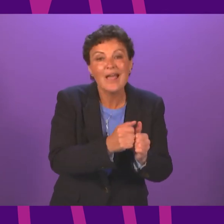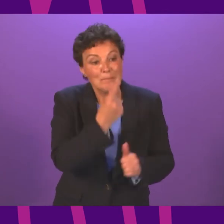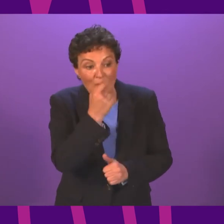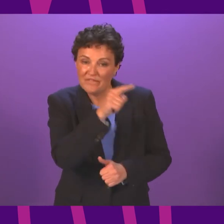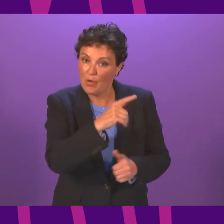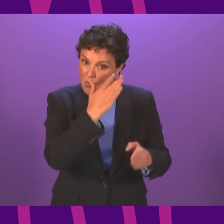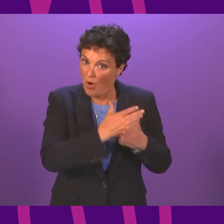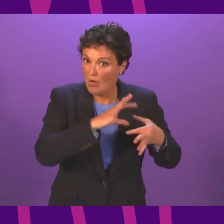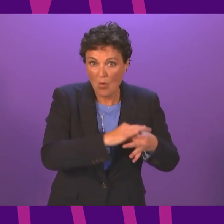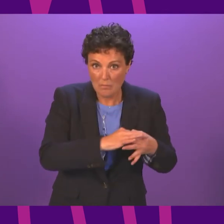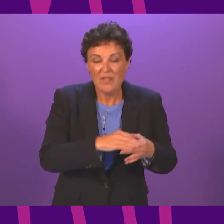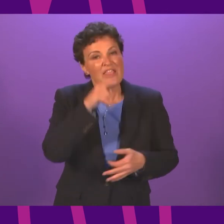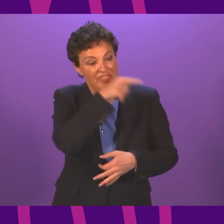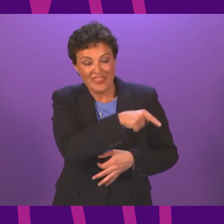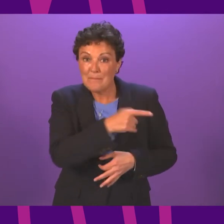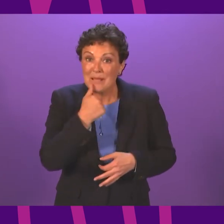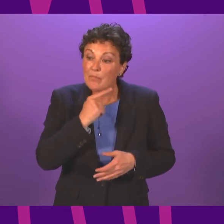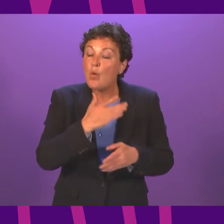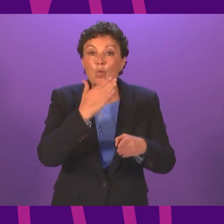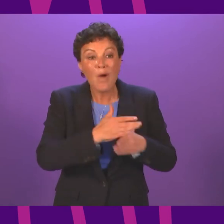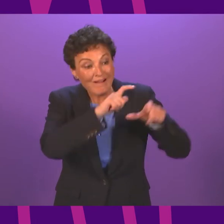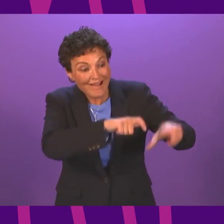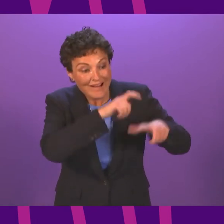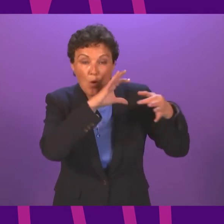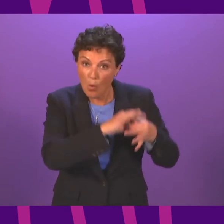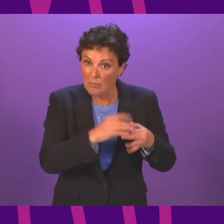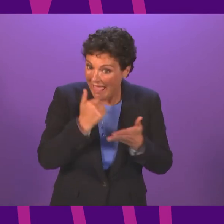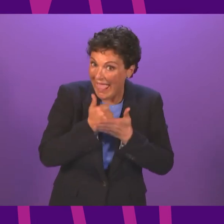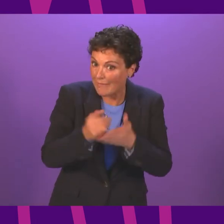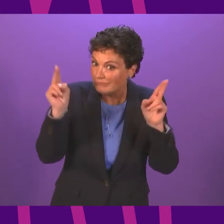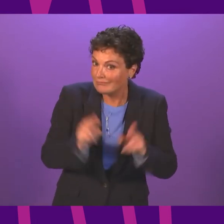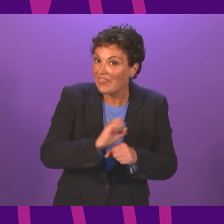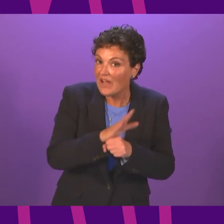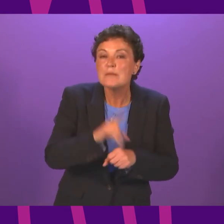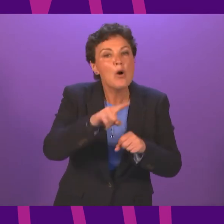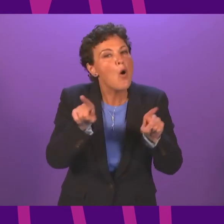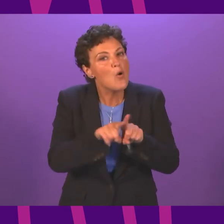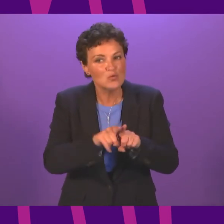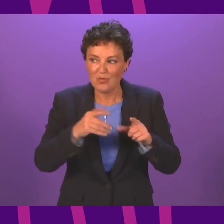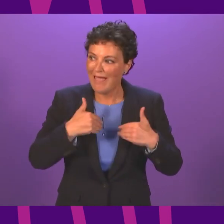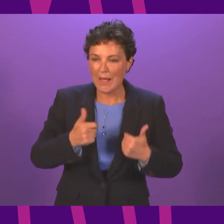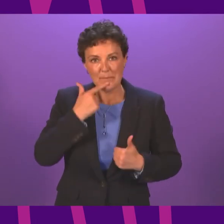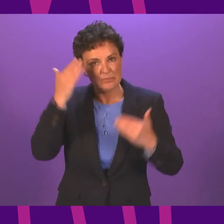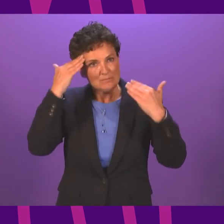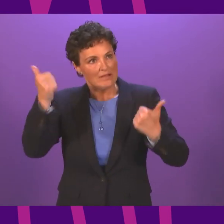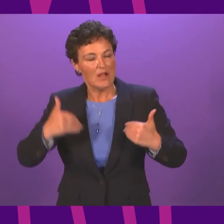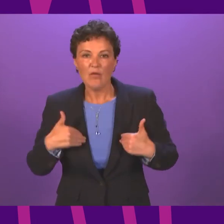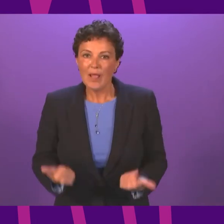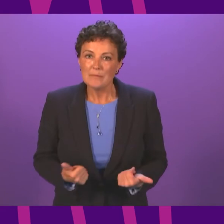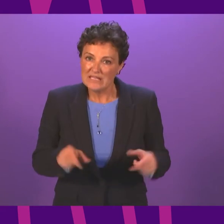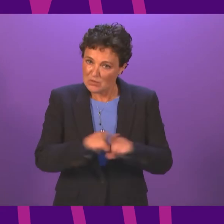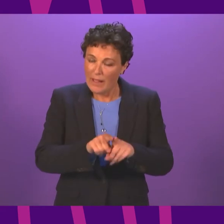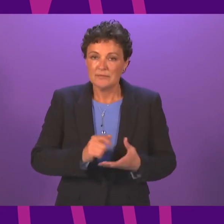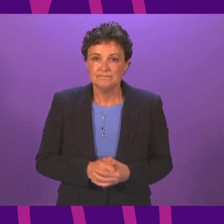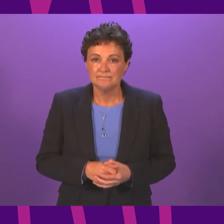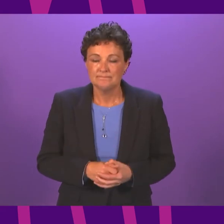won't just assist with control of the virus. It will also help promote wellbeing more generally. And while we will continue to keep the need for travel restrictions under review, it